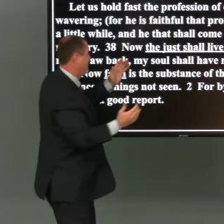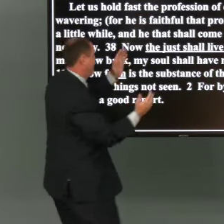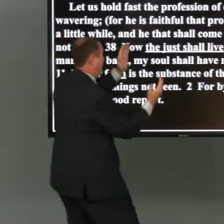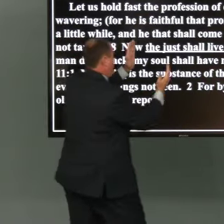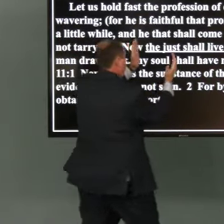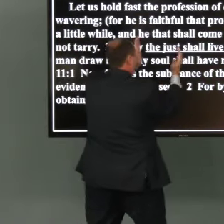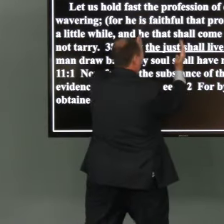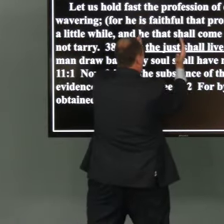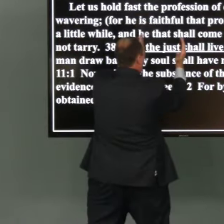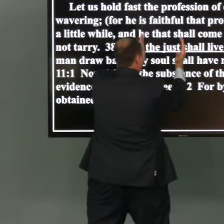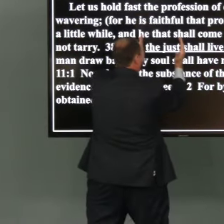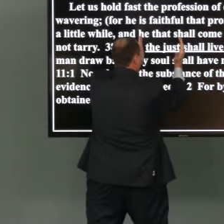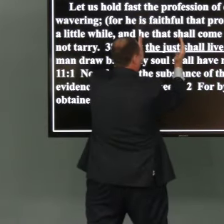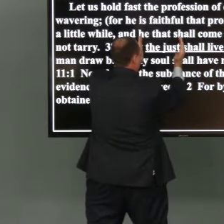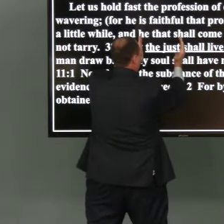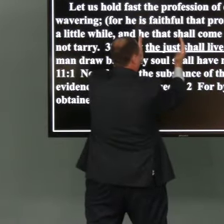the just the